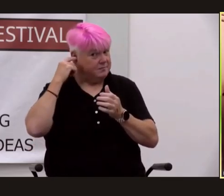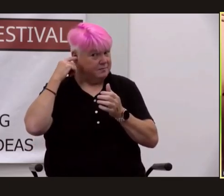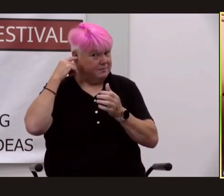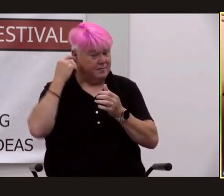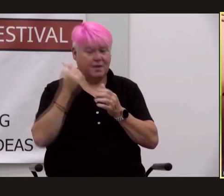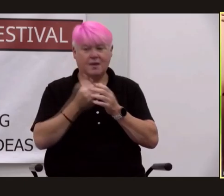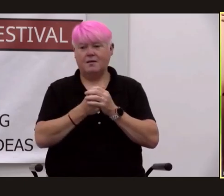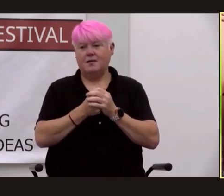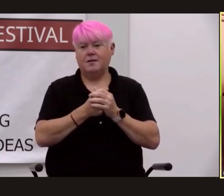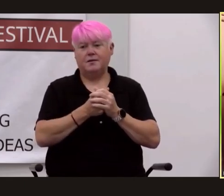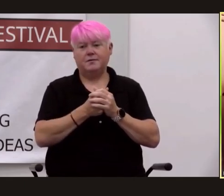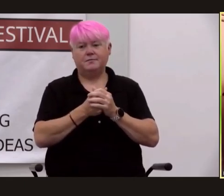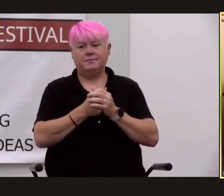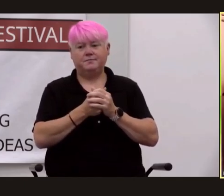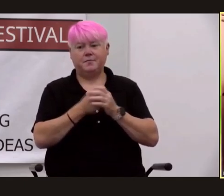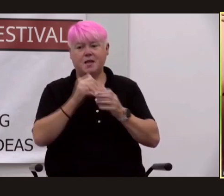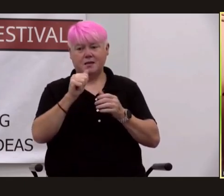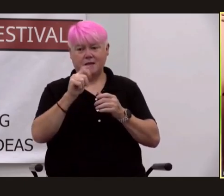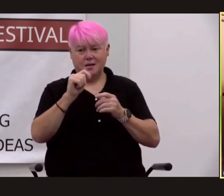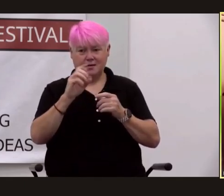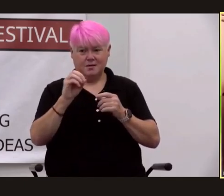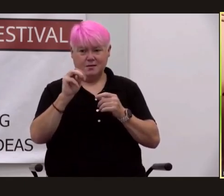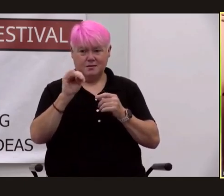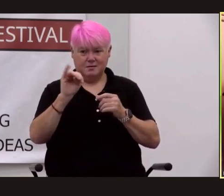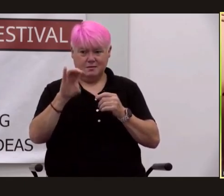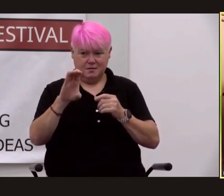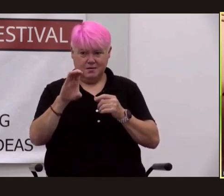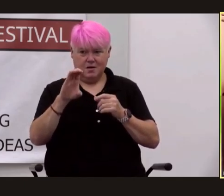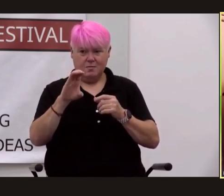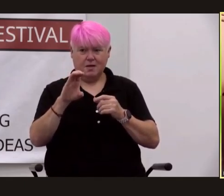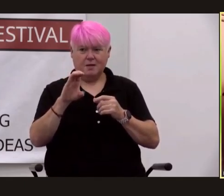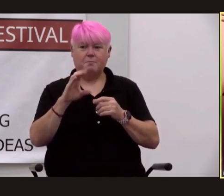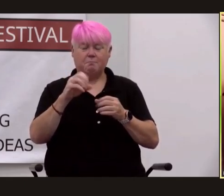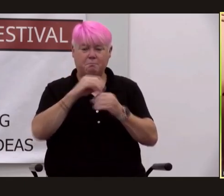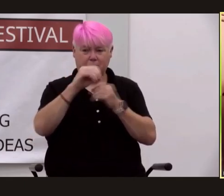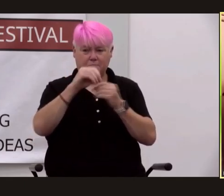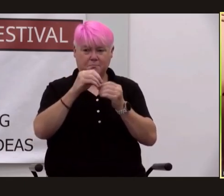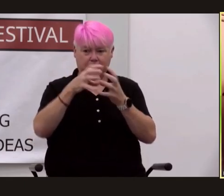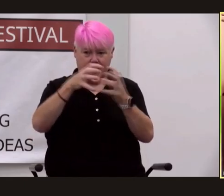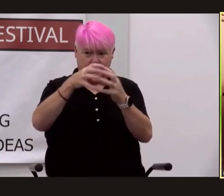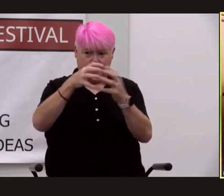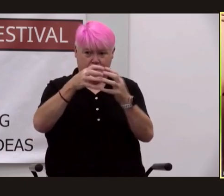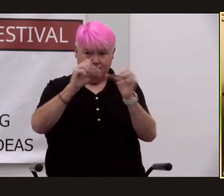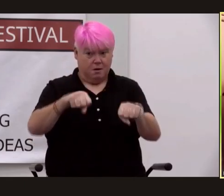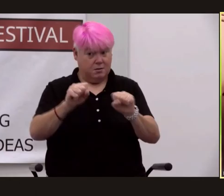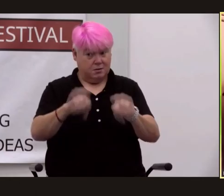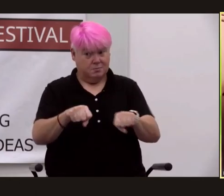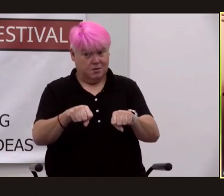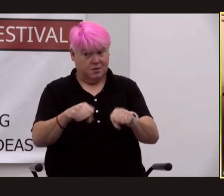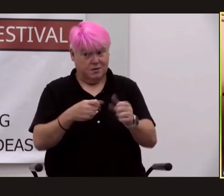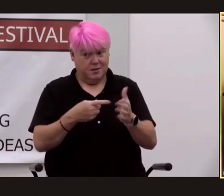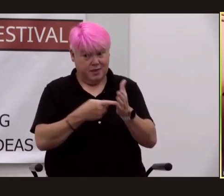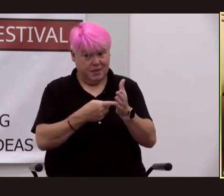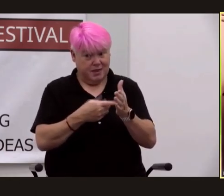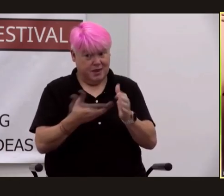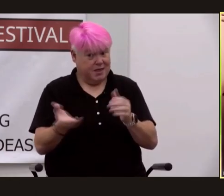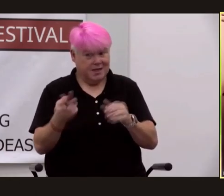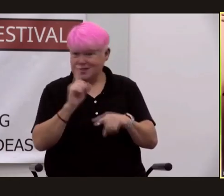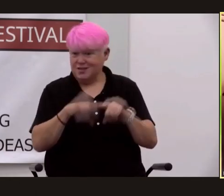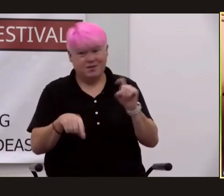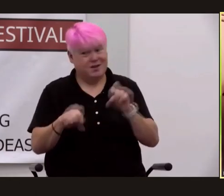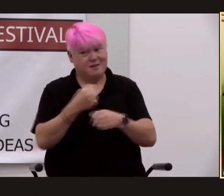atomic chain reaction that made possible the atomic bomb but was these things are you can't make them up h.g